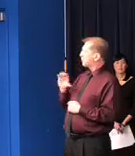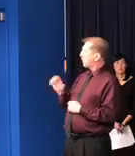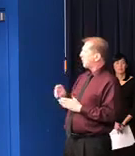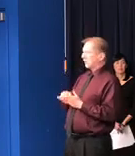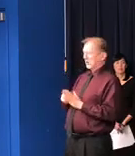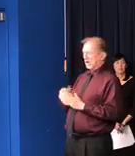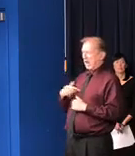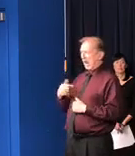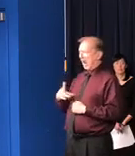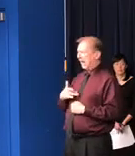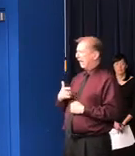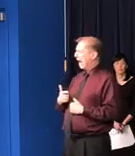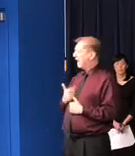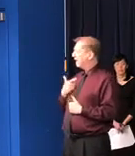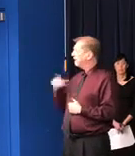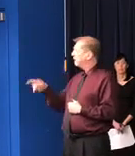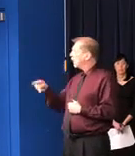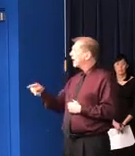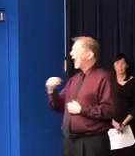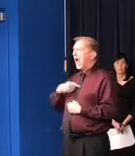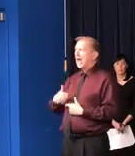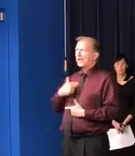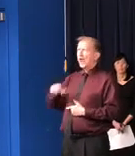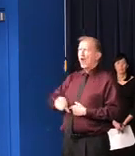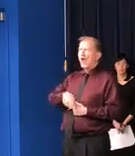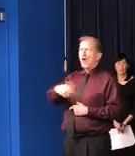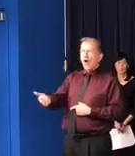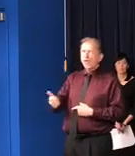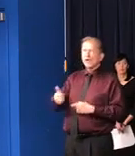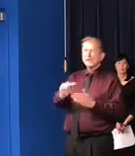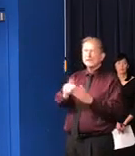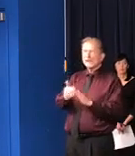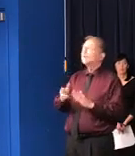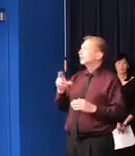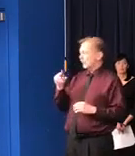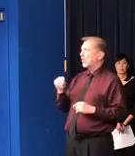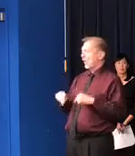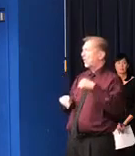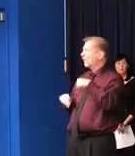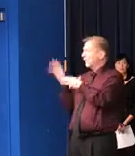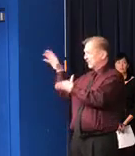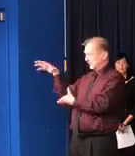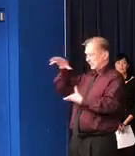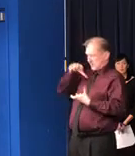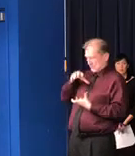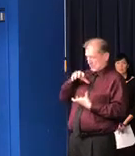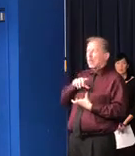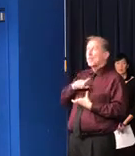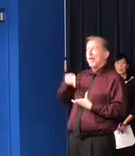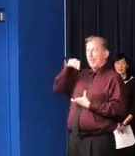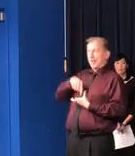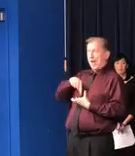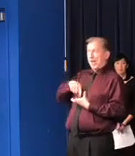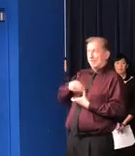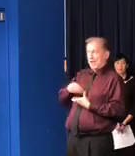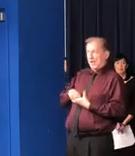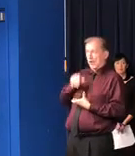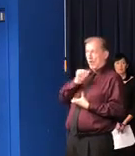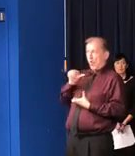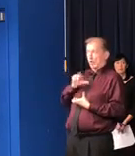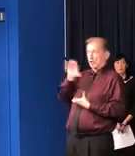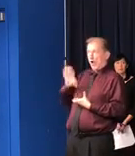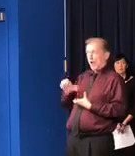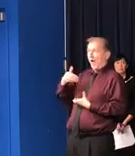organizations are being funded, that our Department of Human Services covers the entire state of Illinois.